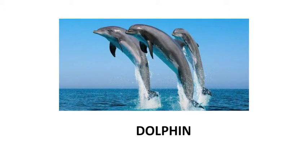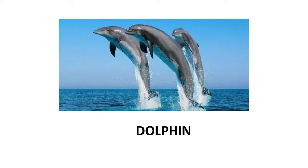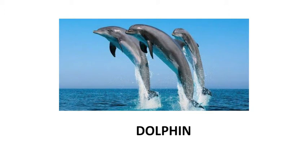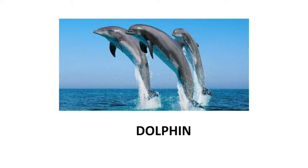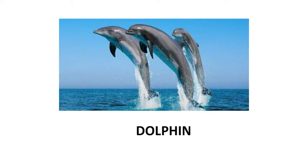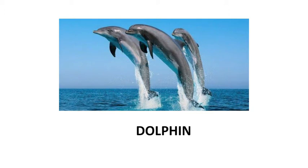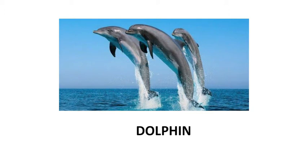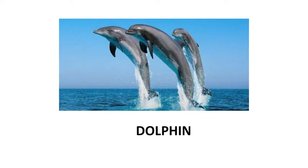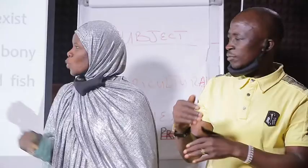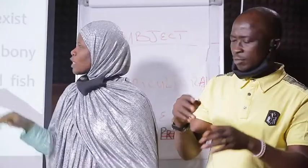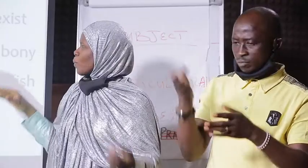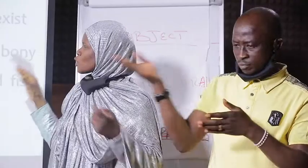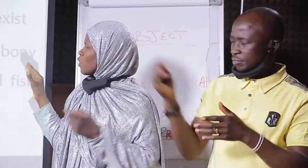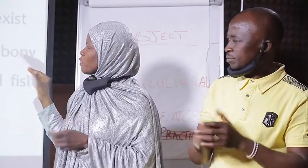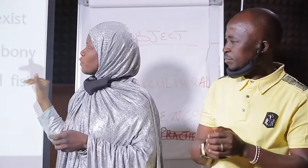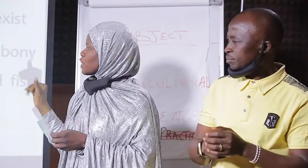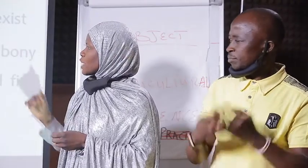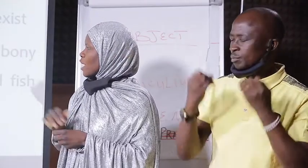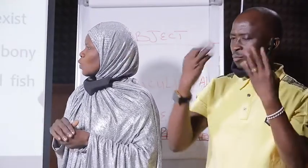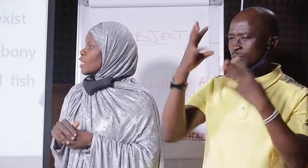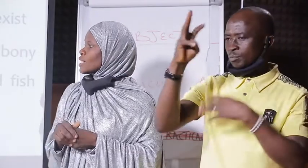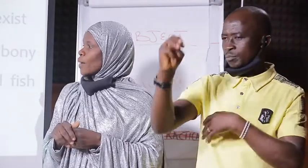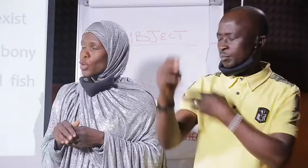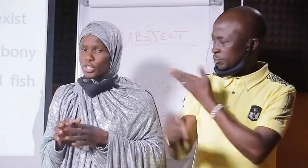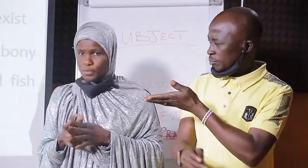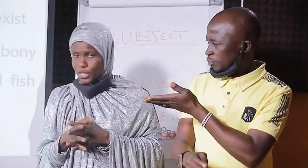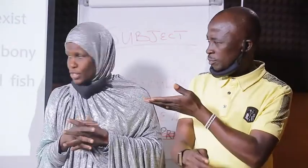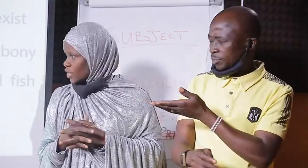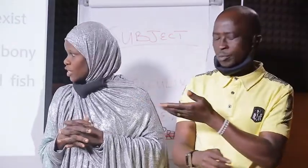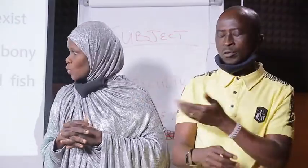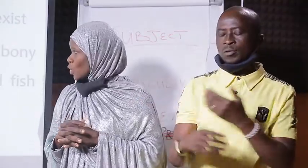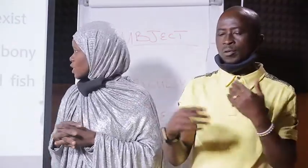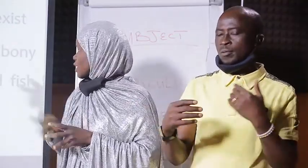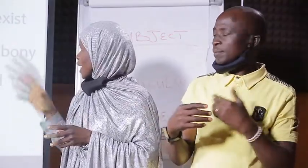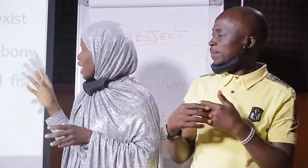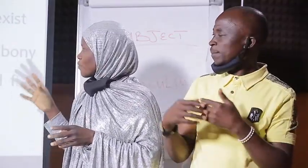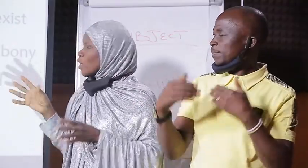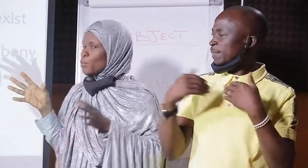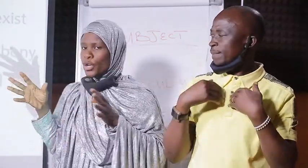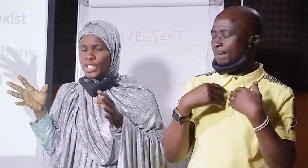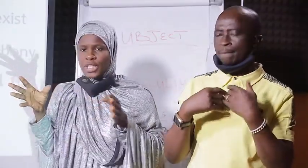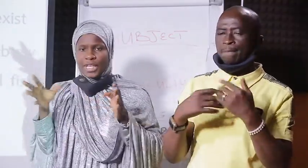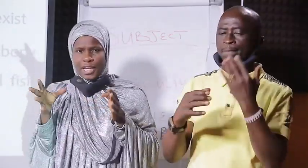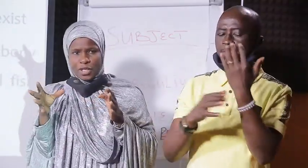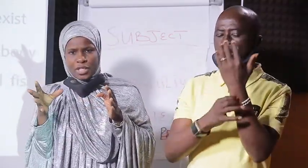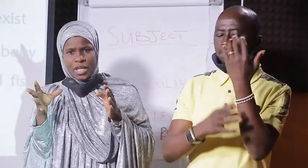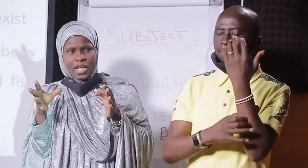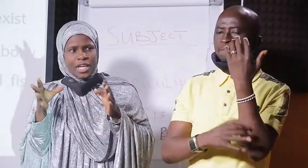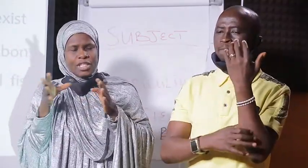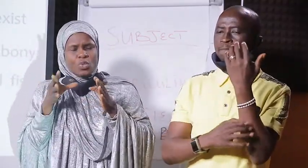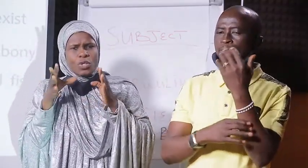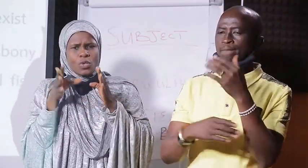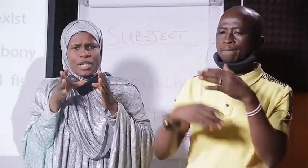In fresh water. We say most of the fish that are what? That are bony fish. They what? They have bony skeleton.